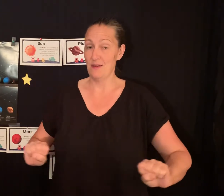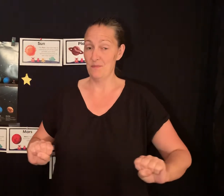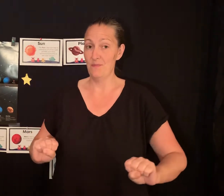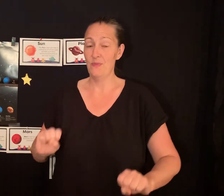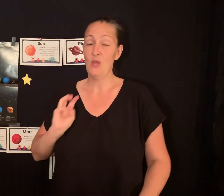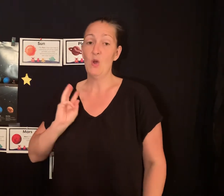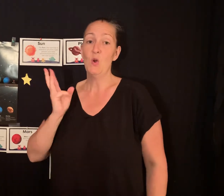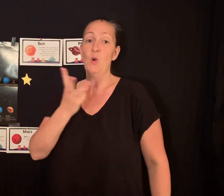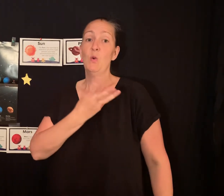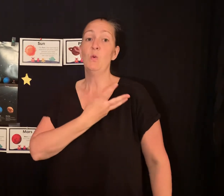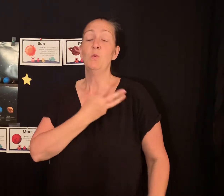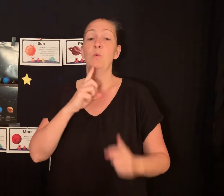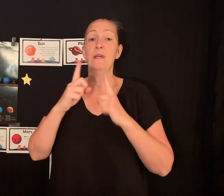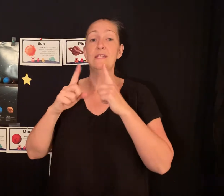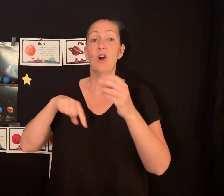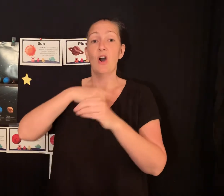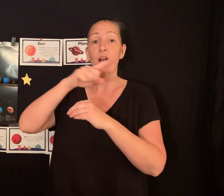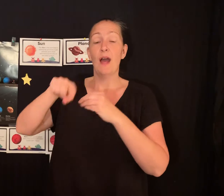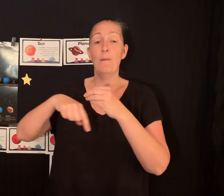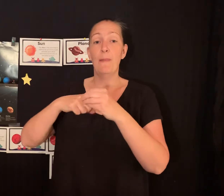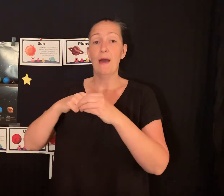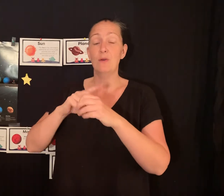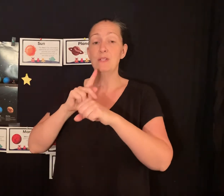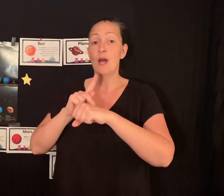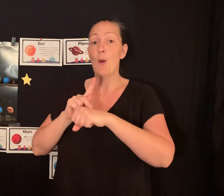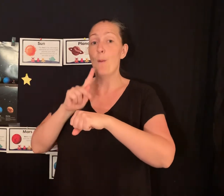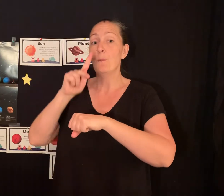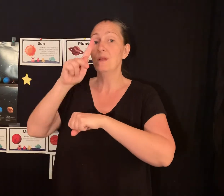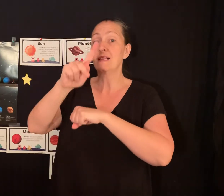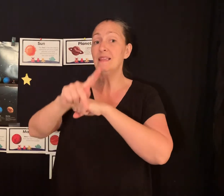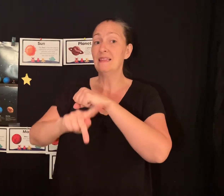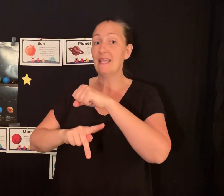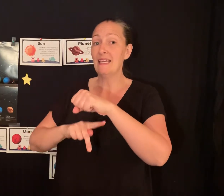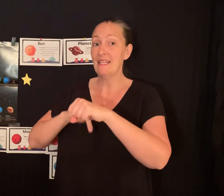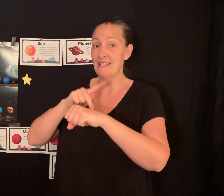we talk about planets.